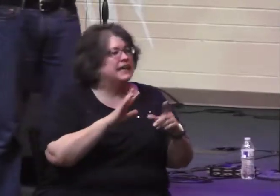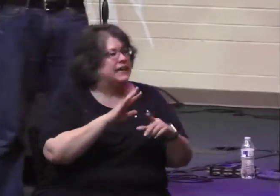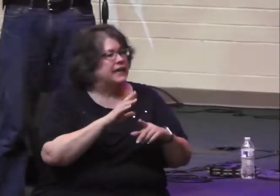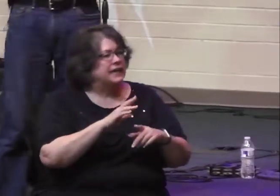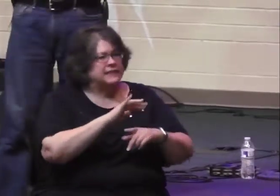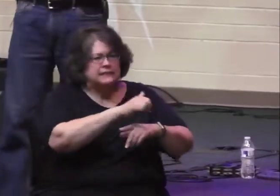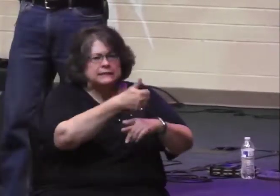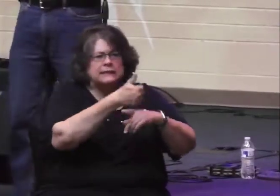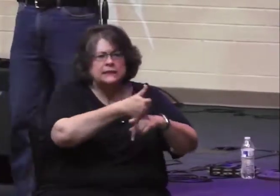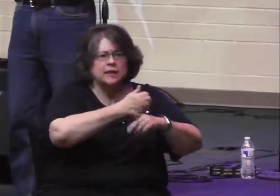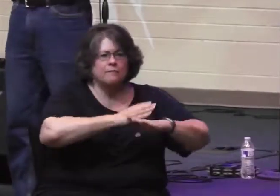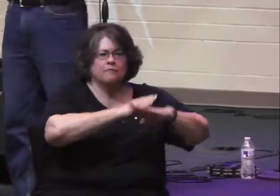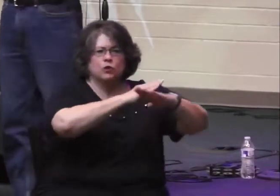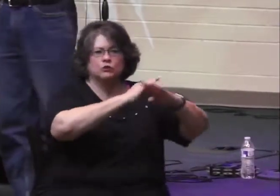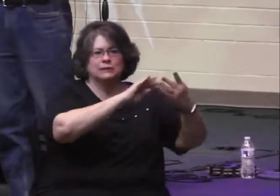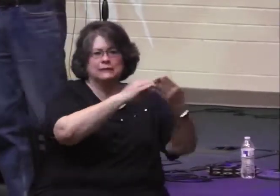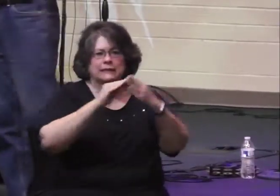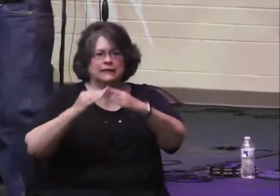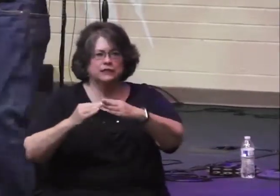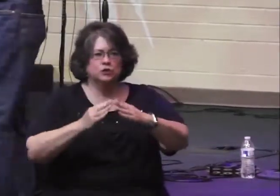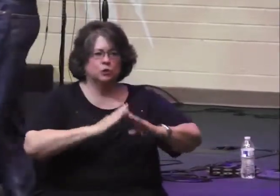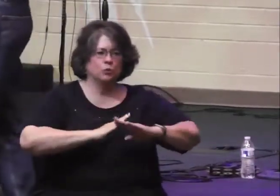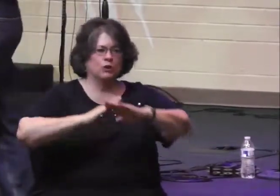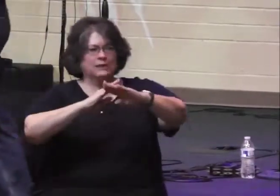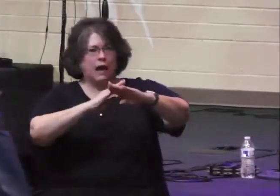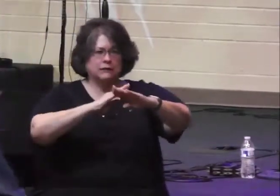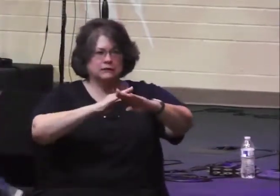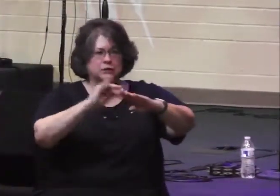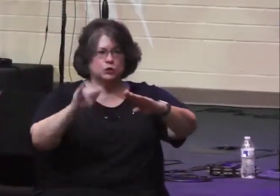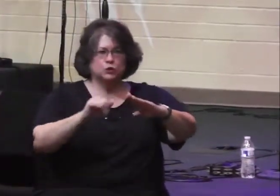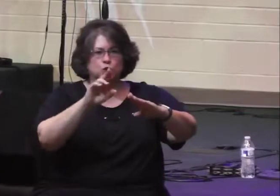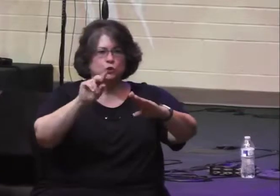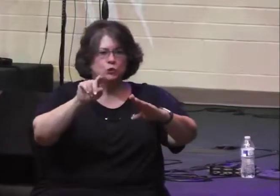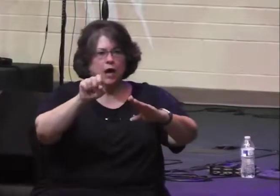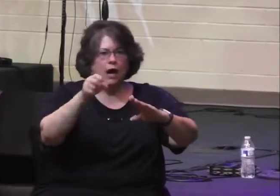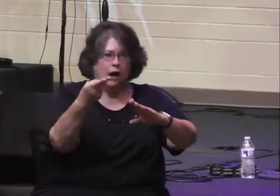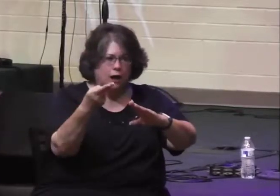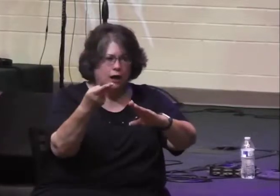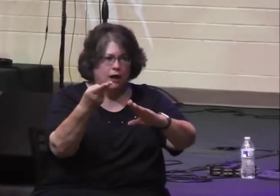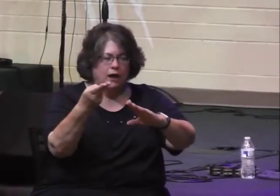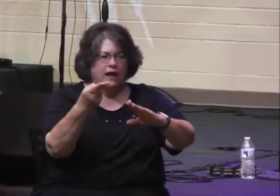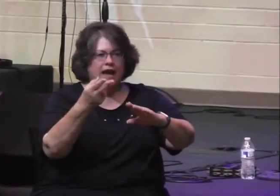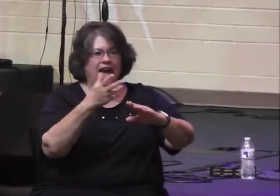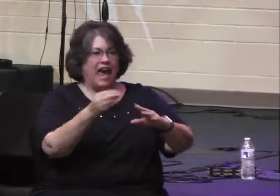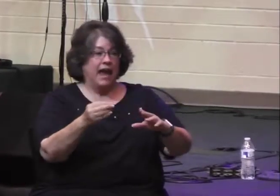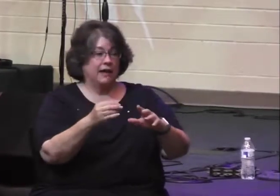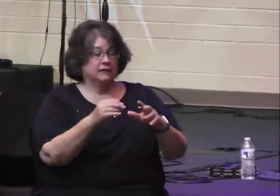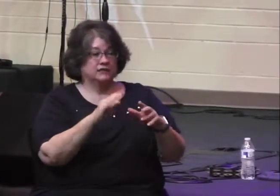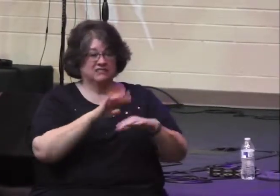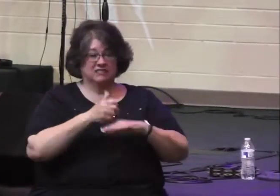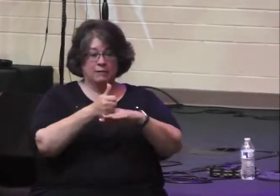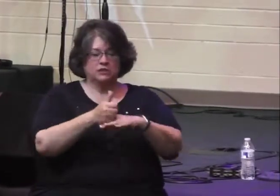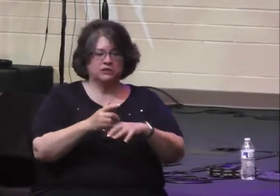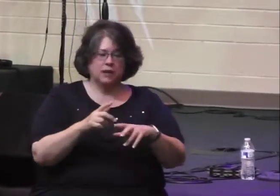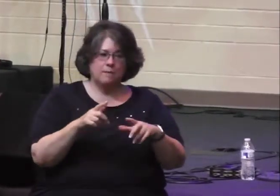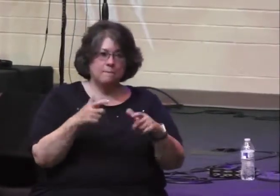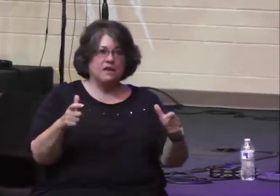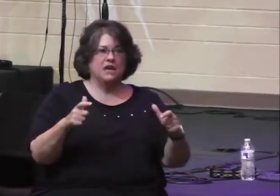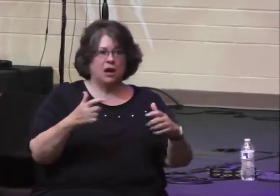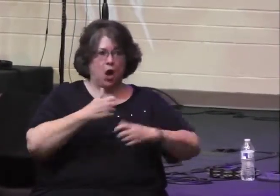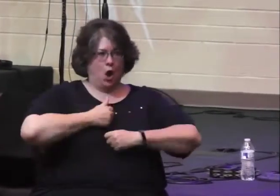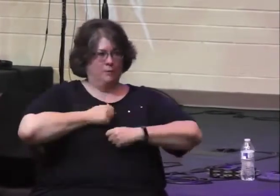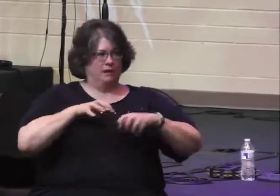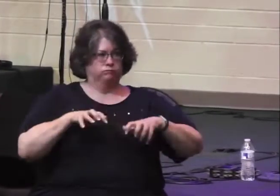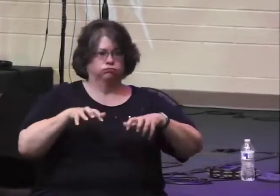up a series of fortress cities throughout Judah. He raises a large army. And then the other thing that he does is he